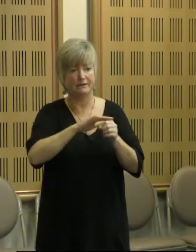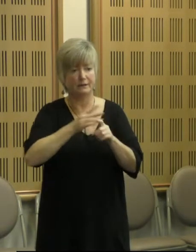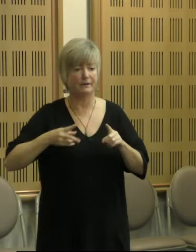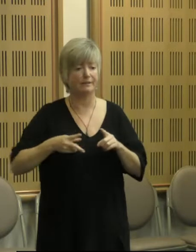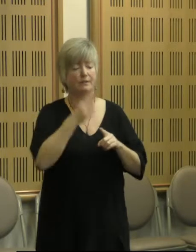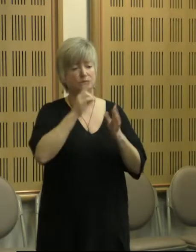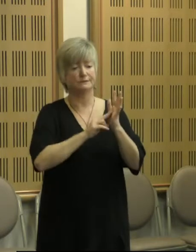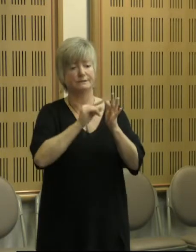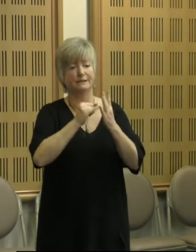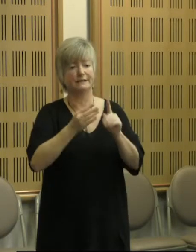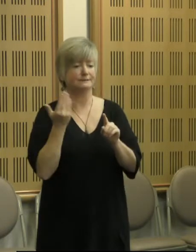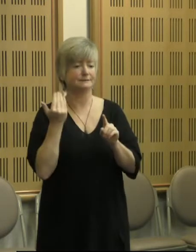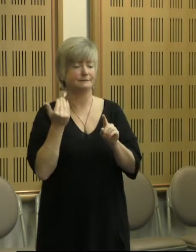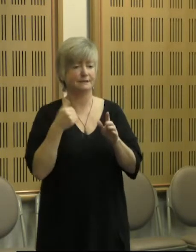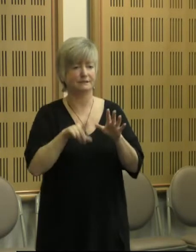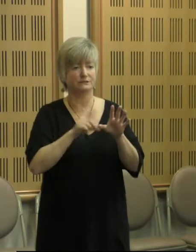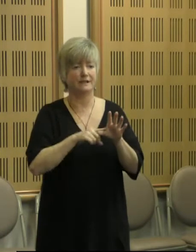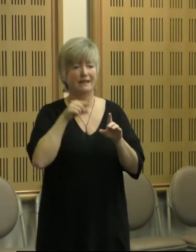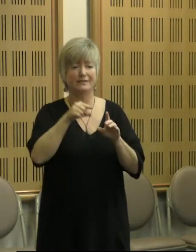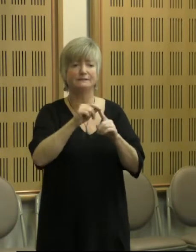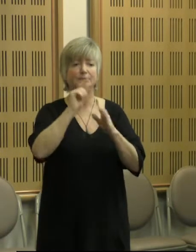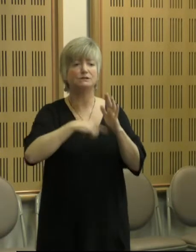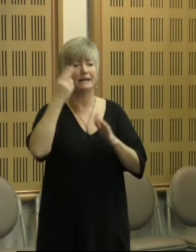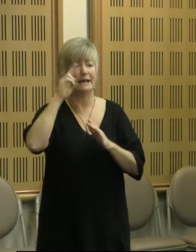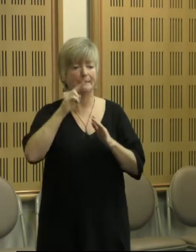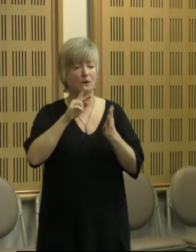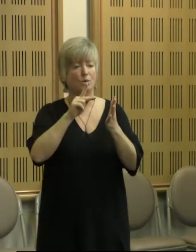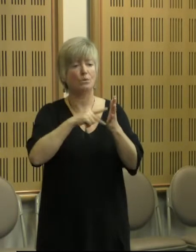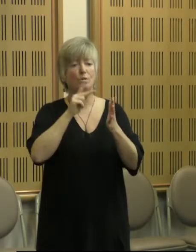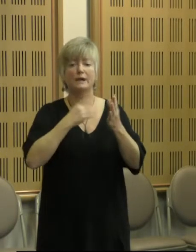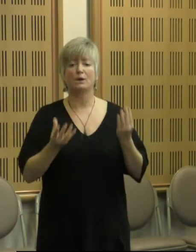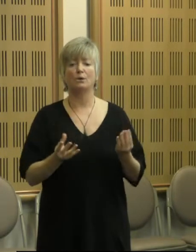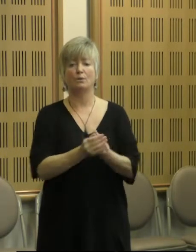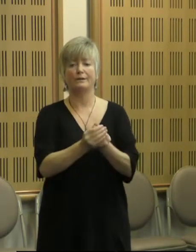This project is called Walking With, and is inspired by the Uluru Statement.